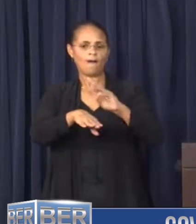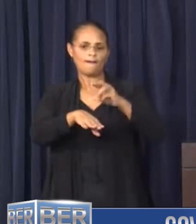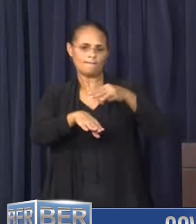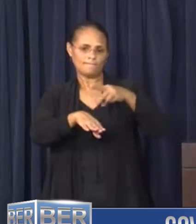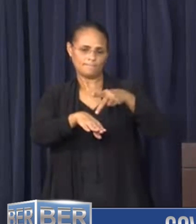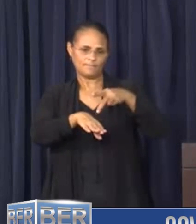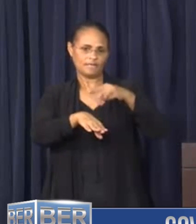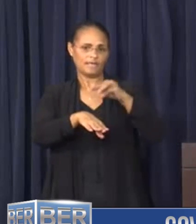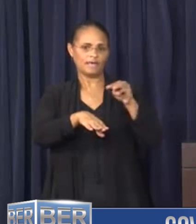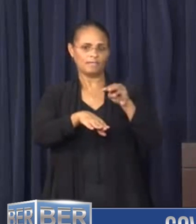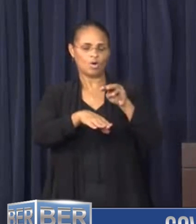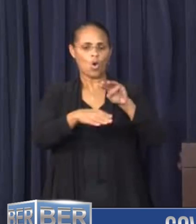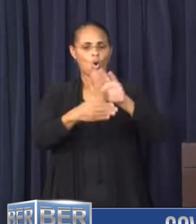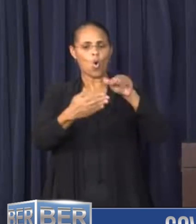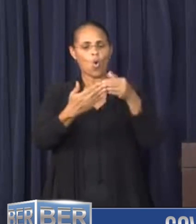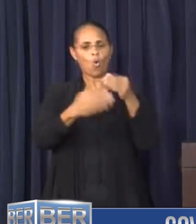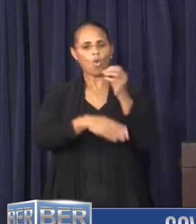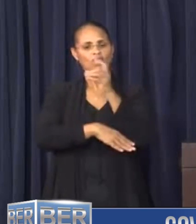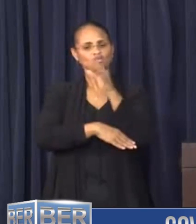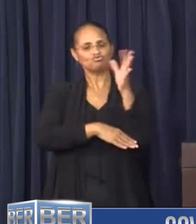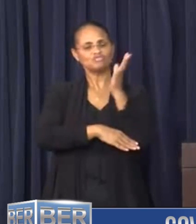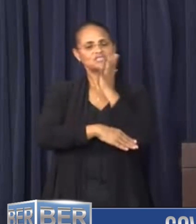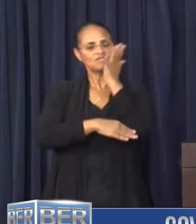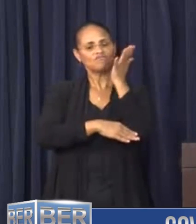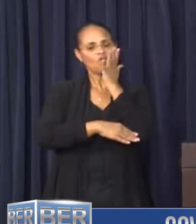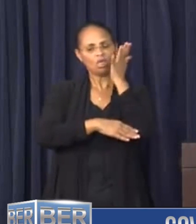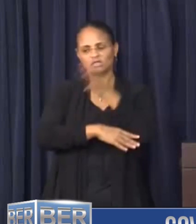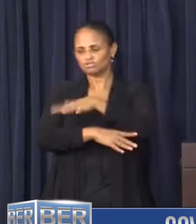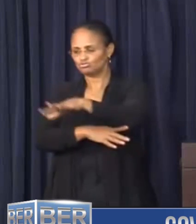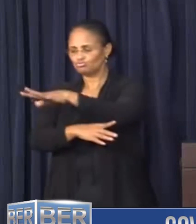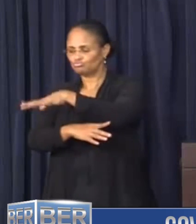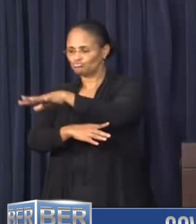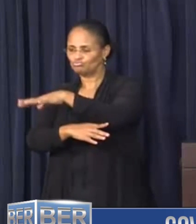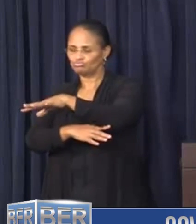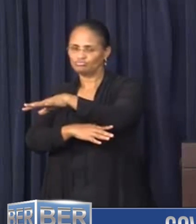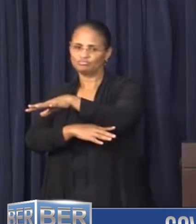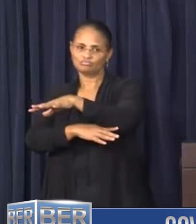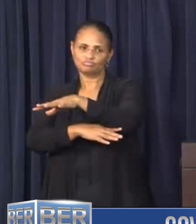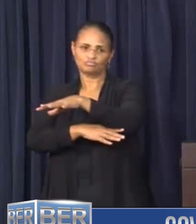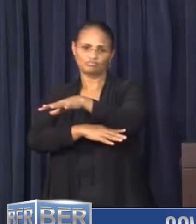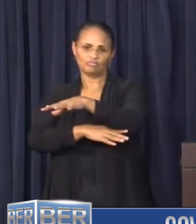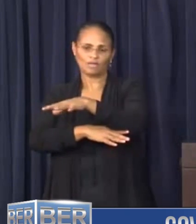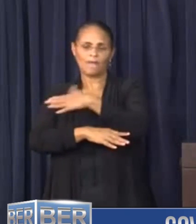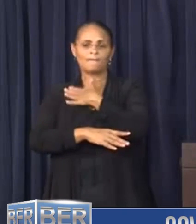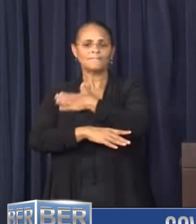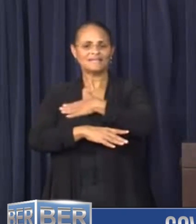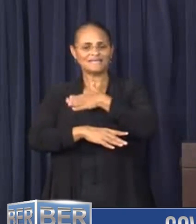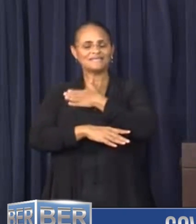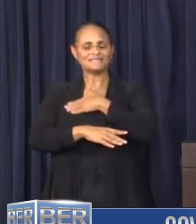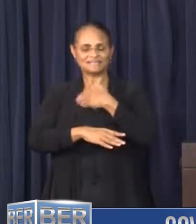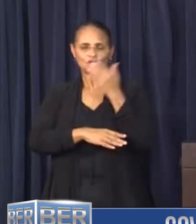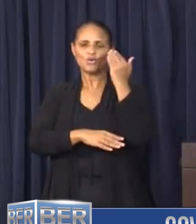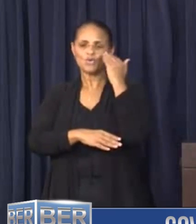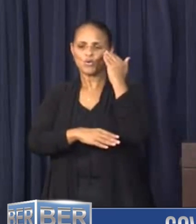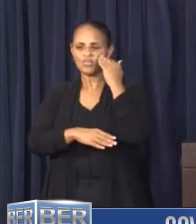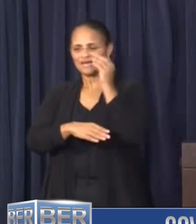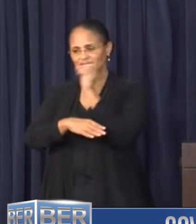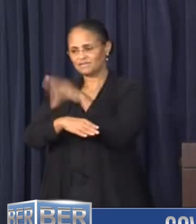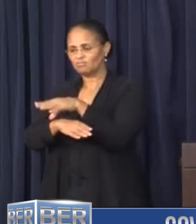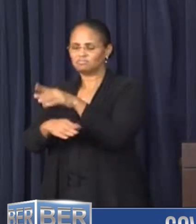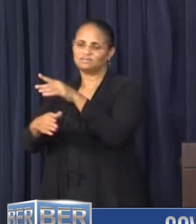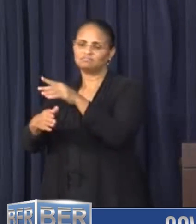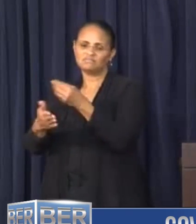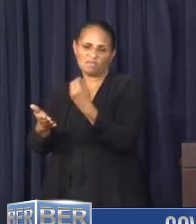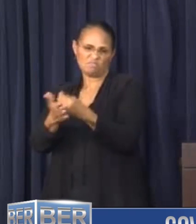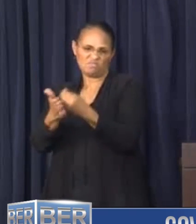Please take all your trees and foliage to the Marsh Folly facility. Please be advised that the dumping fees have